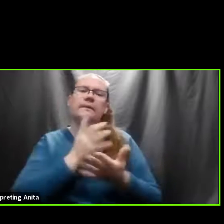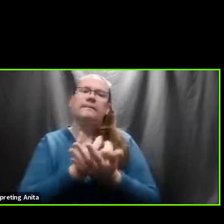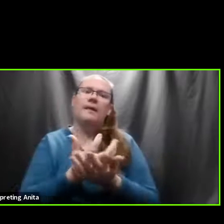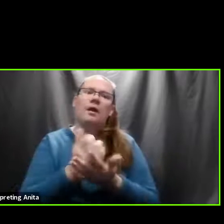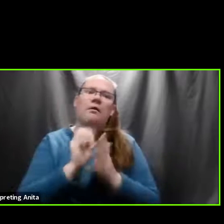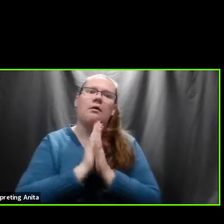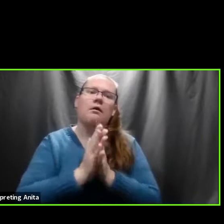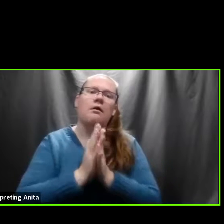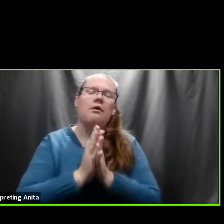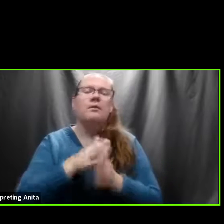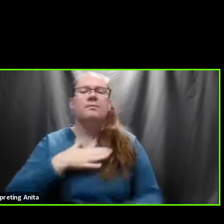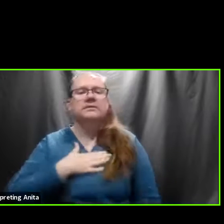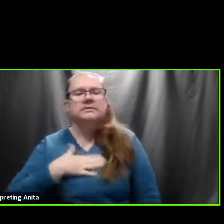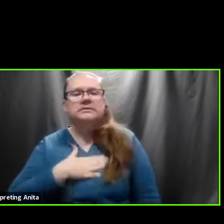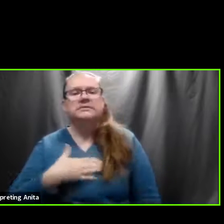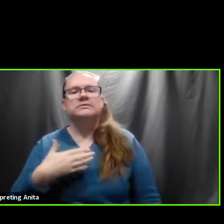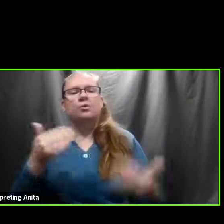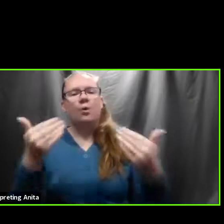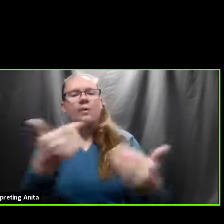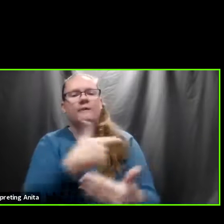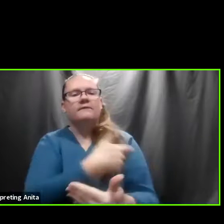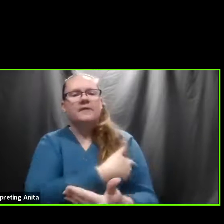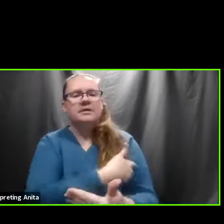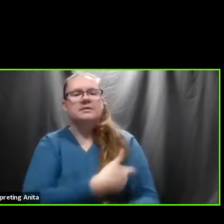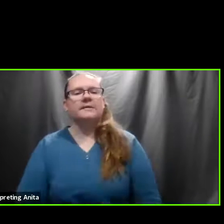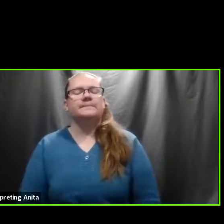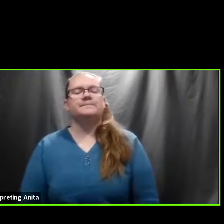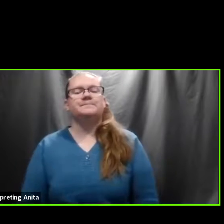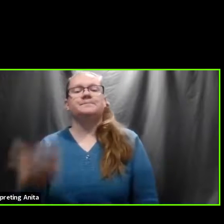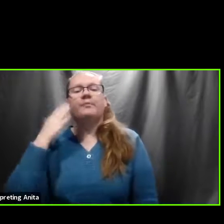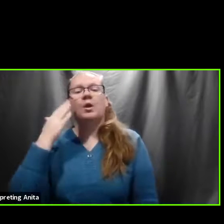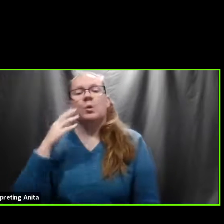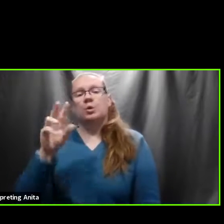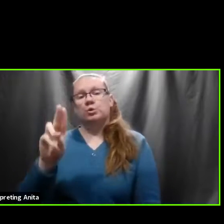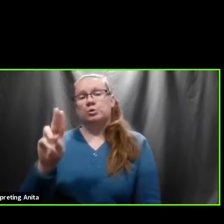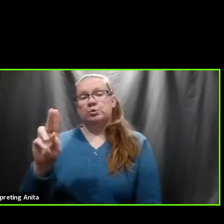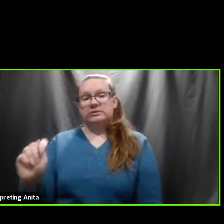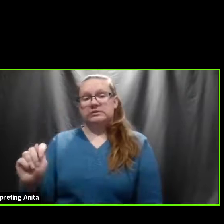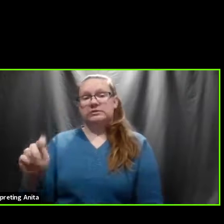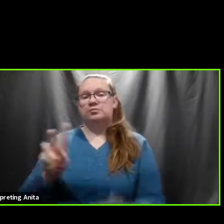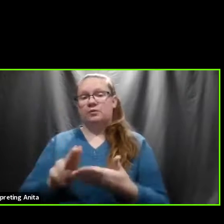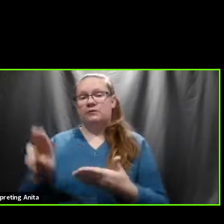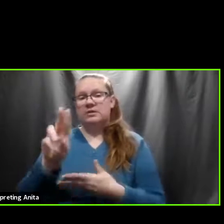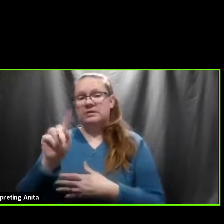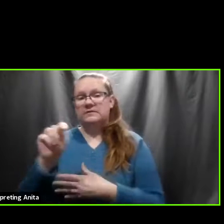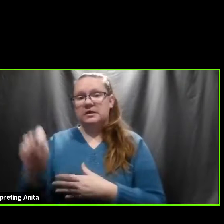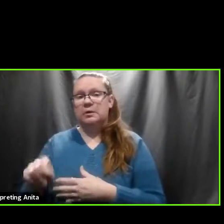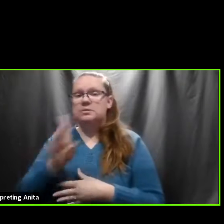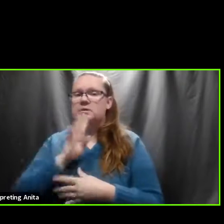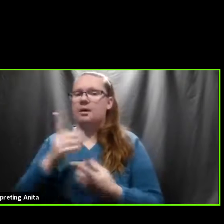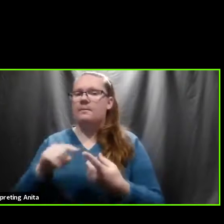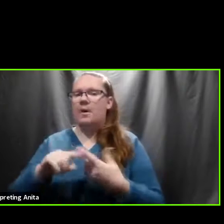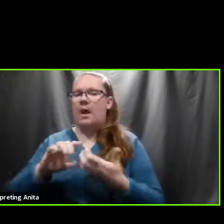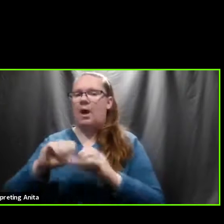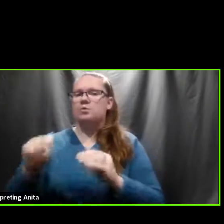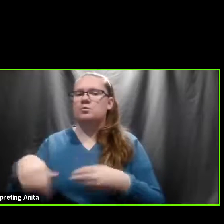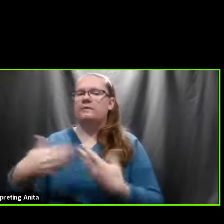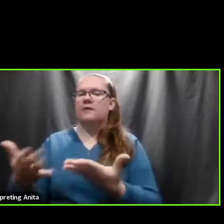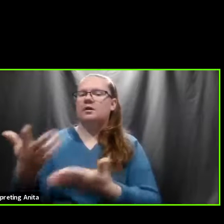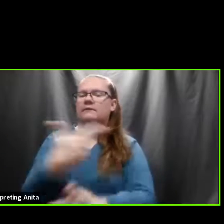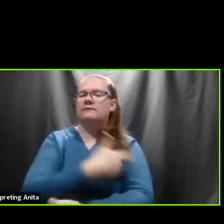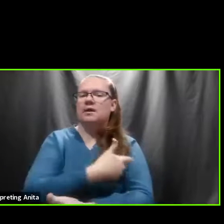vaccinated to get vaccinated. I know University of Toledo is talking about how to get their students vaccinated. So